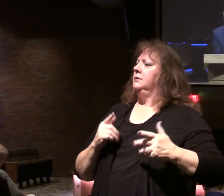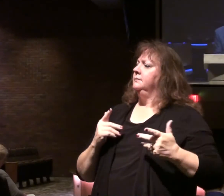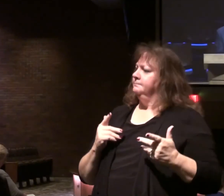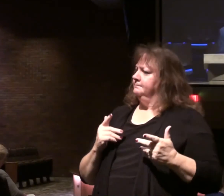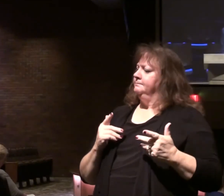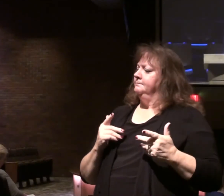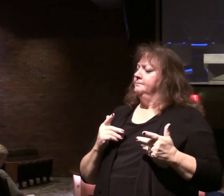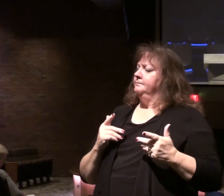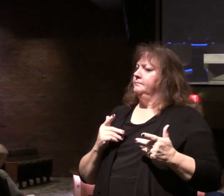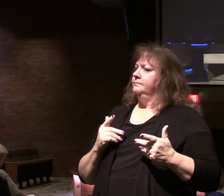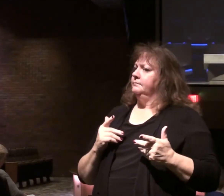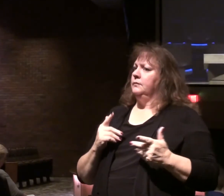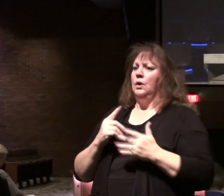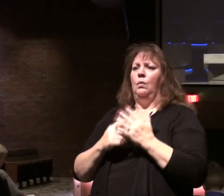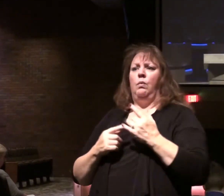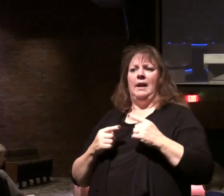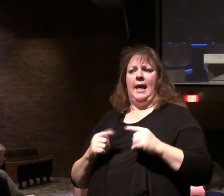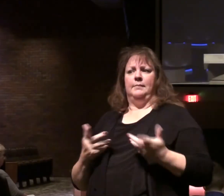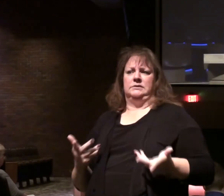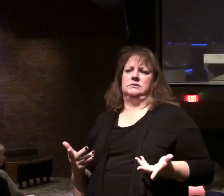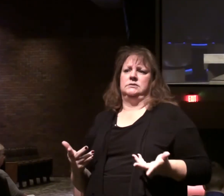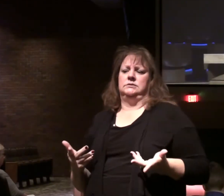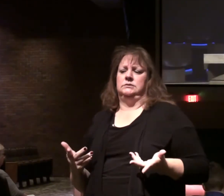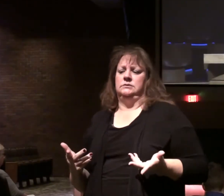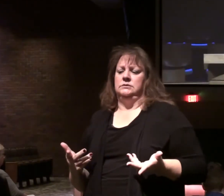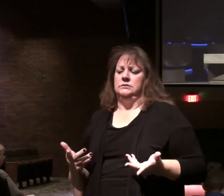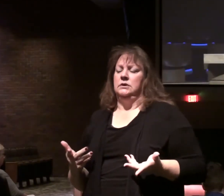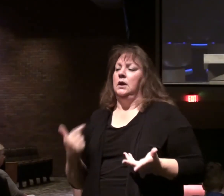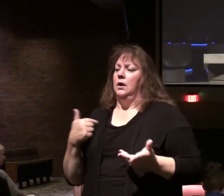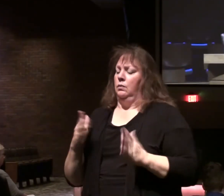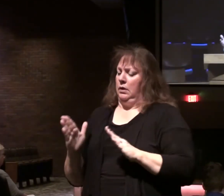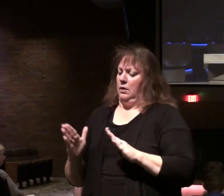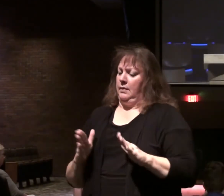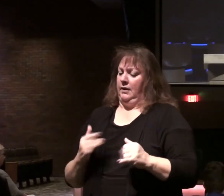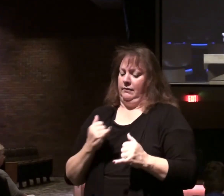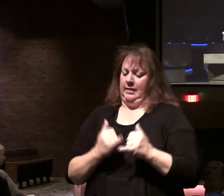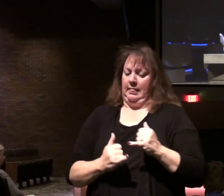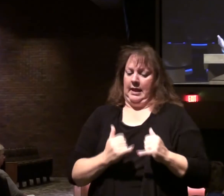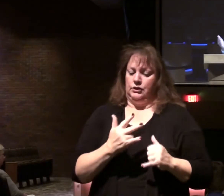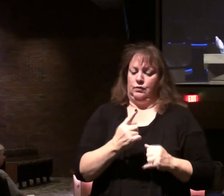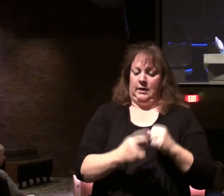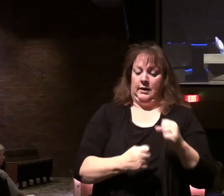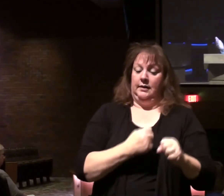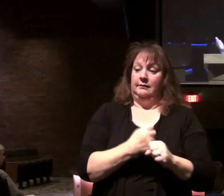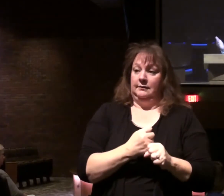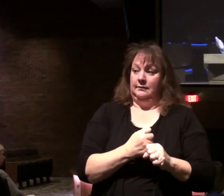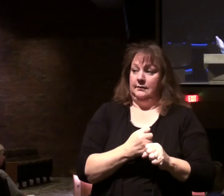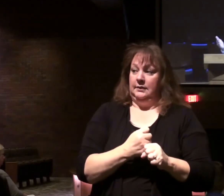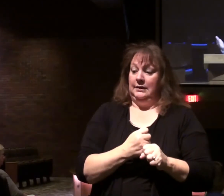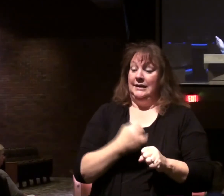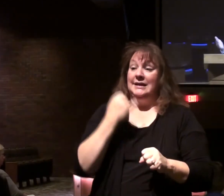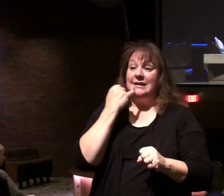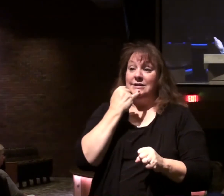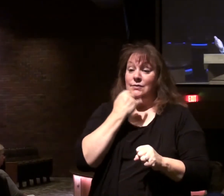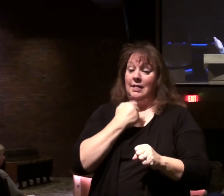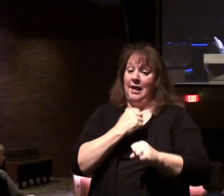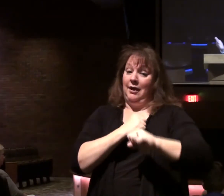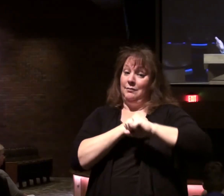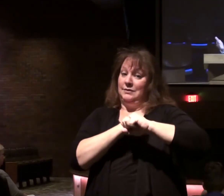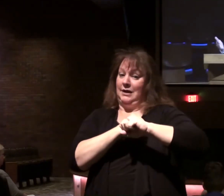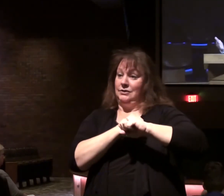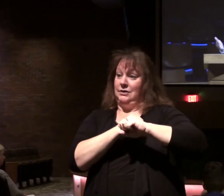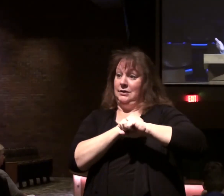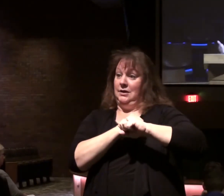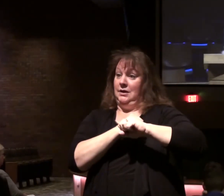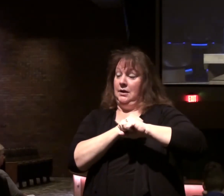So we're told what happens here. And we're prepared for the last half. Israel will be protected. But it's not going to be a pleasant